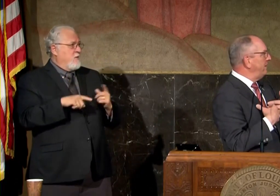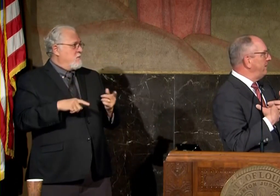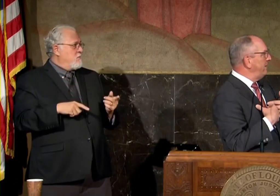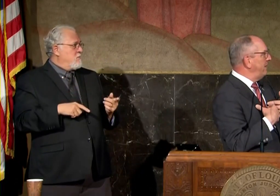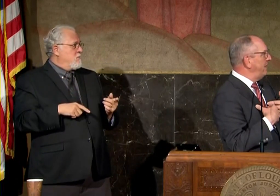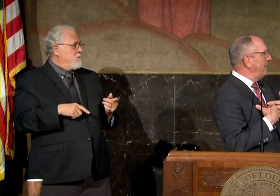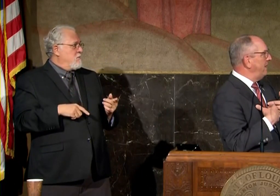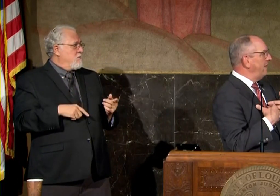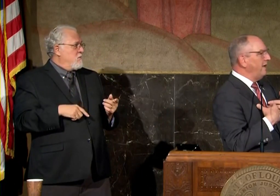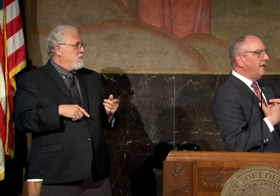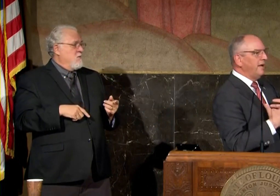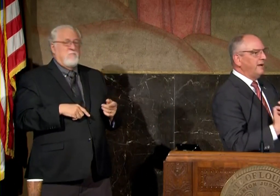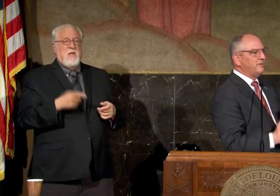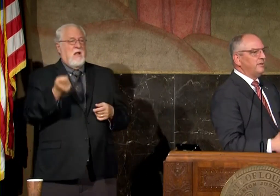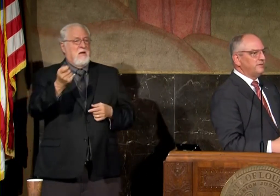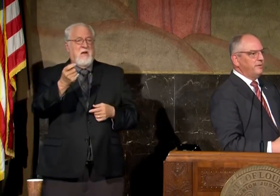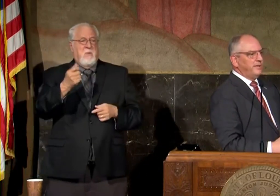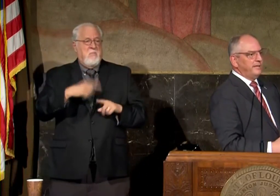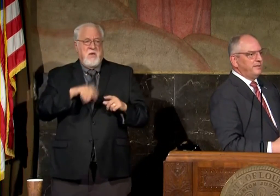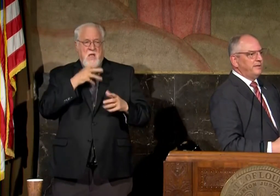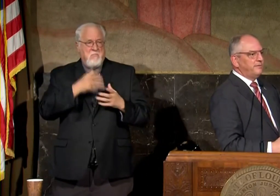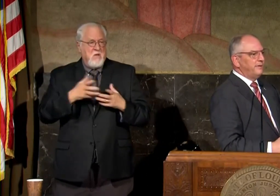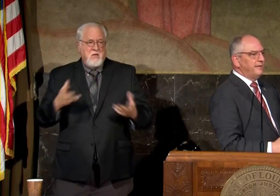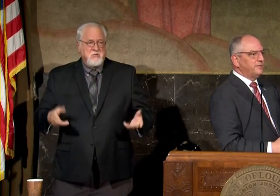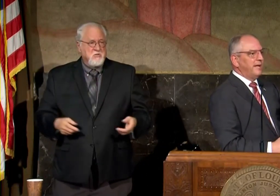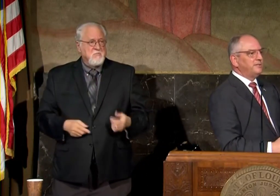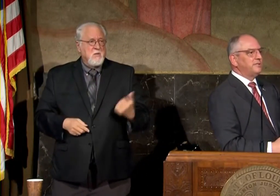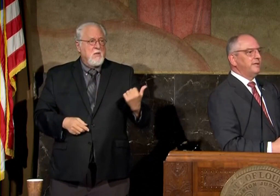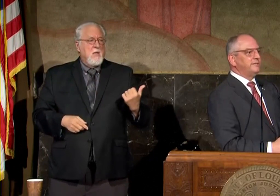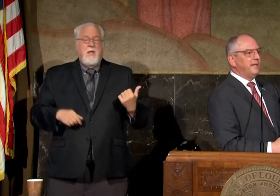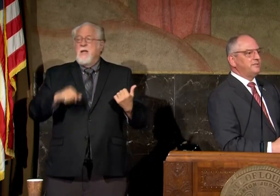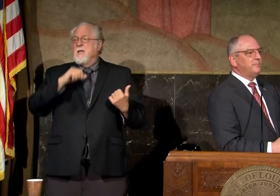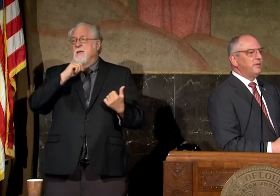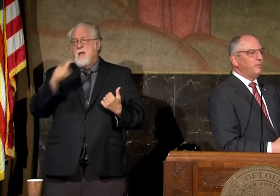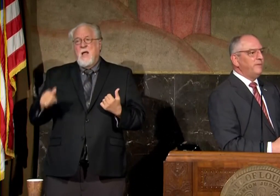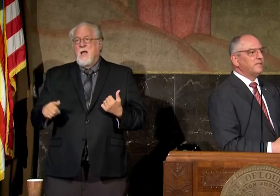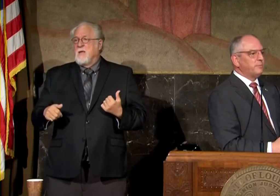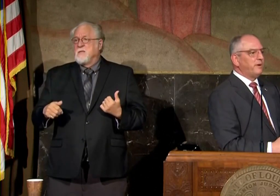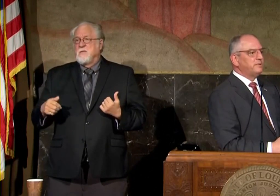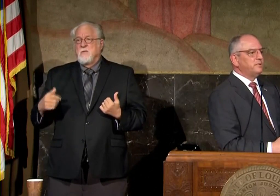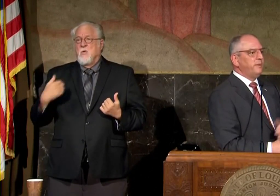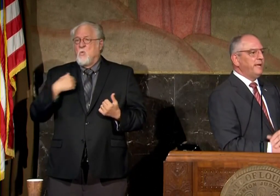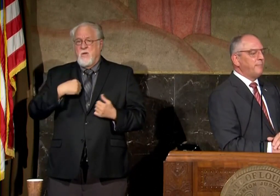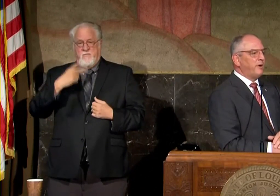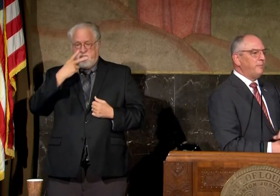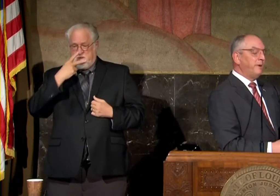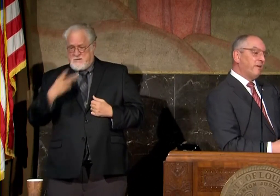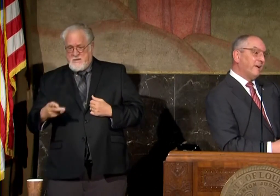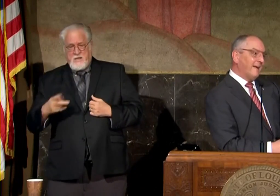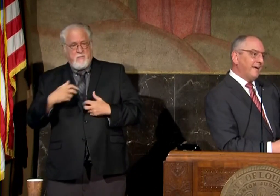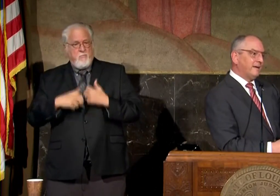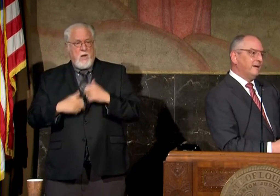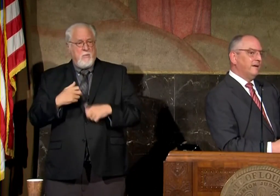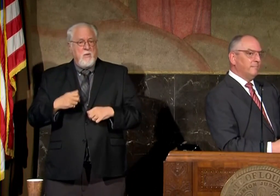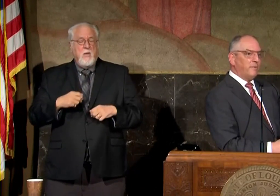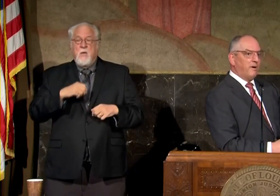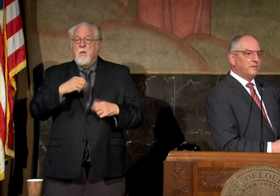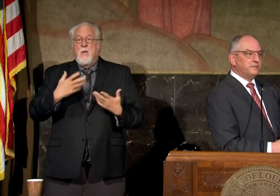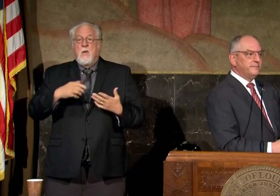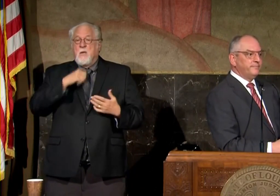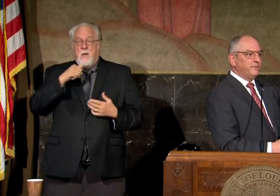yeah so so it's it's it's not it's not something that we've experienced as being a problem here unlike